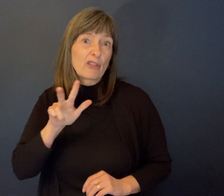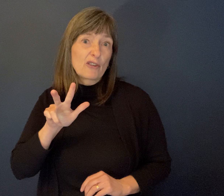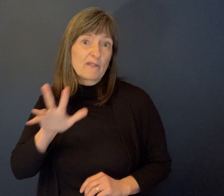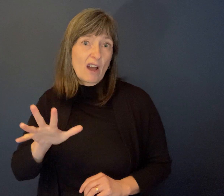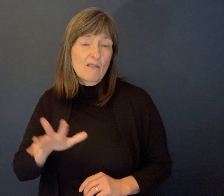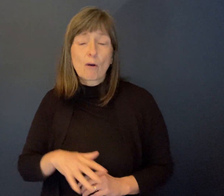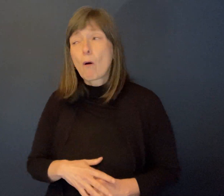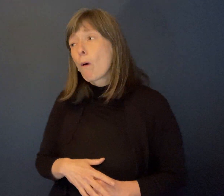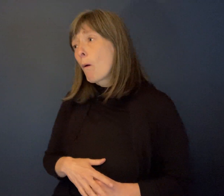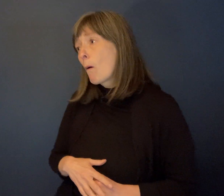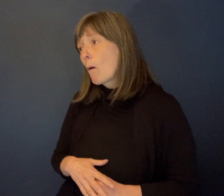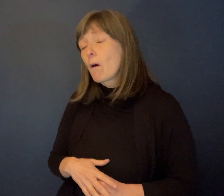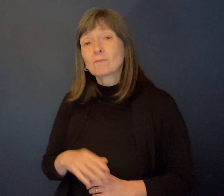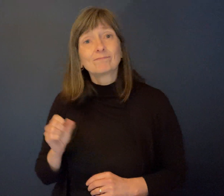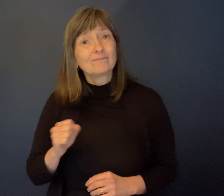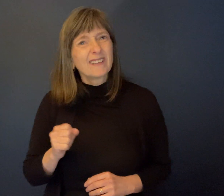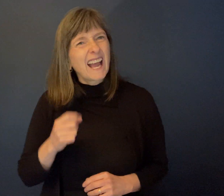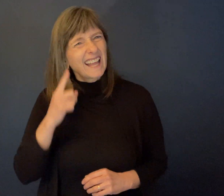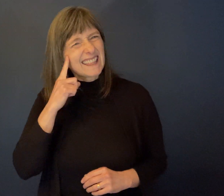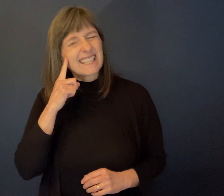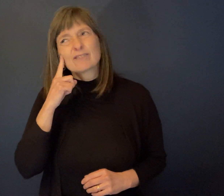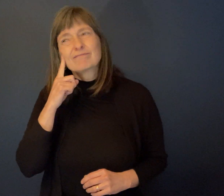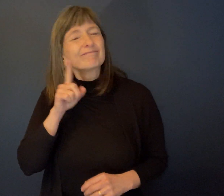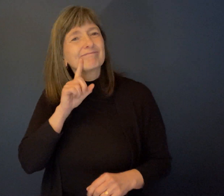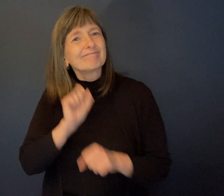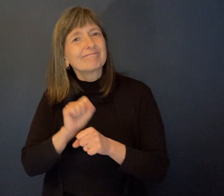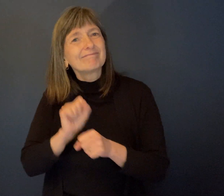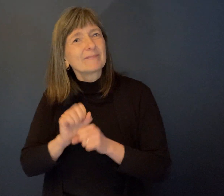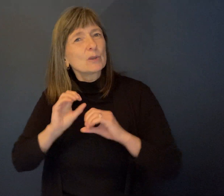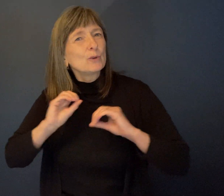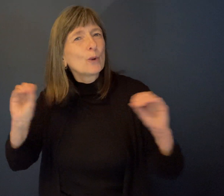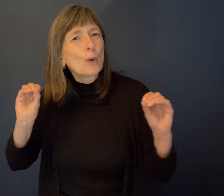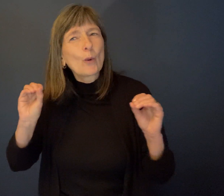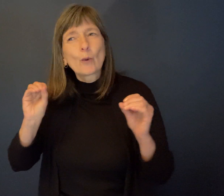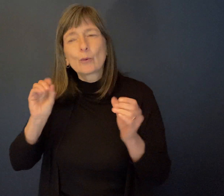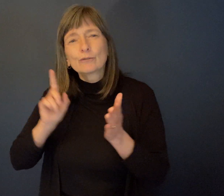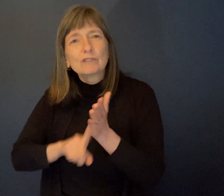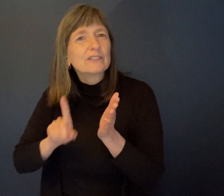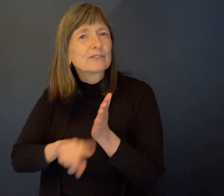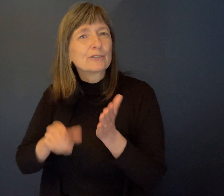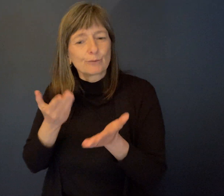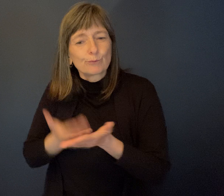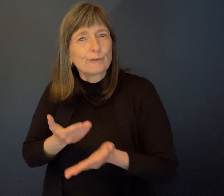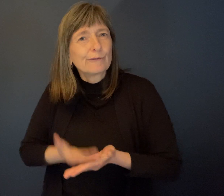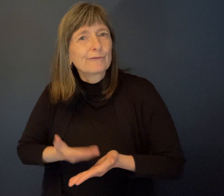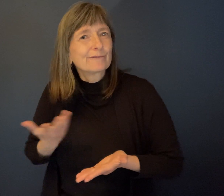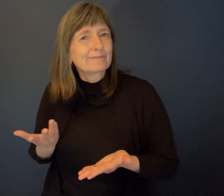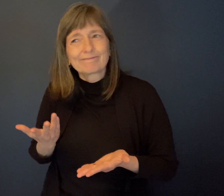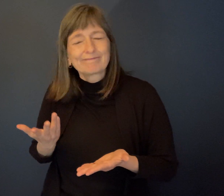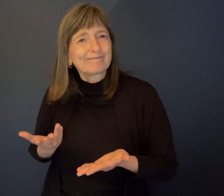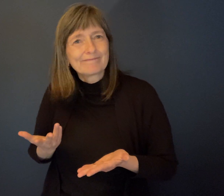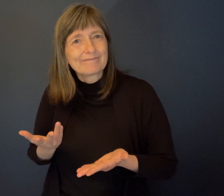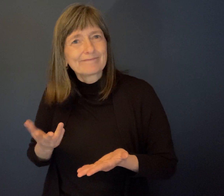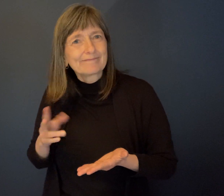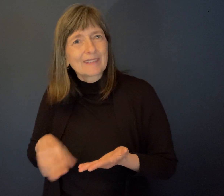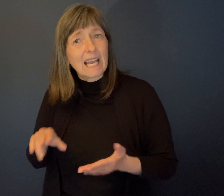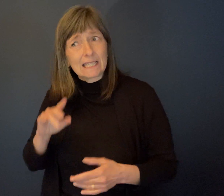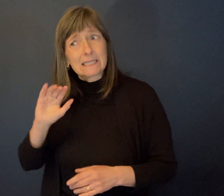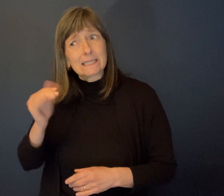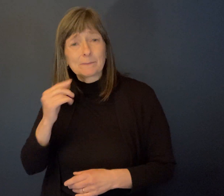yeah. And I think what it was, there was so little known about the disability at the time or about the condition. And it was seen to be a fairly severe disability in